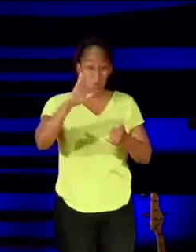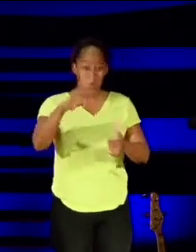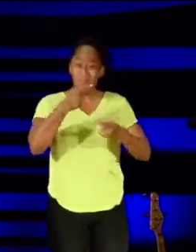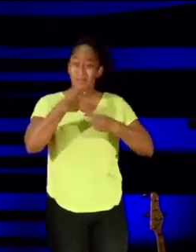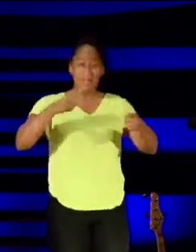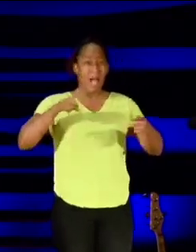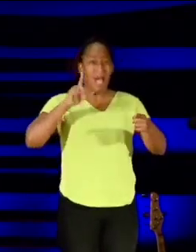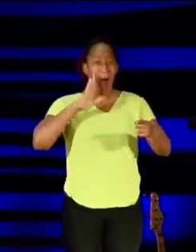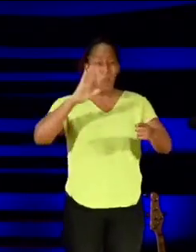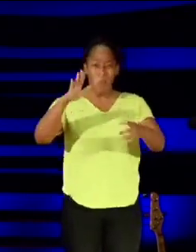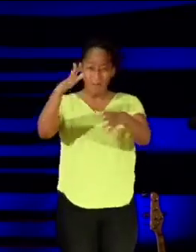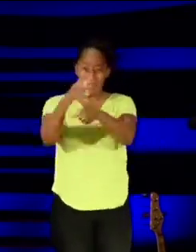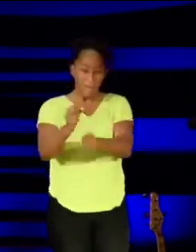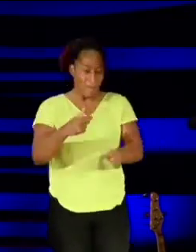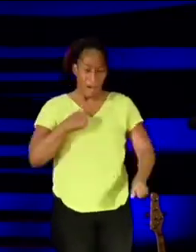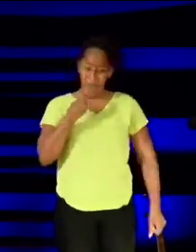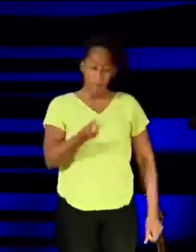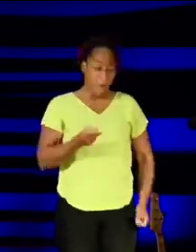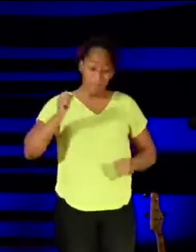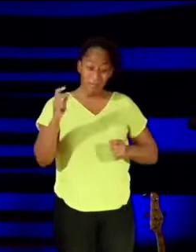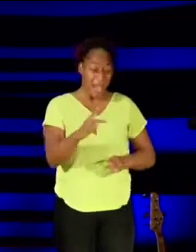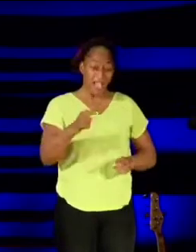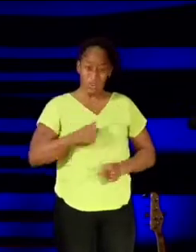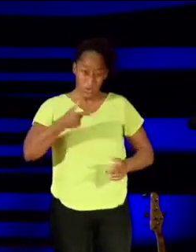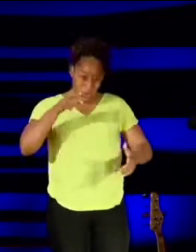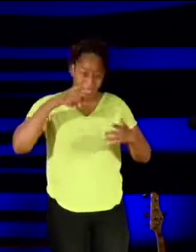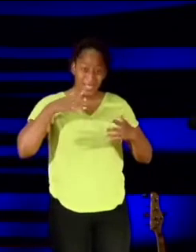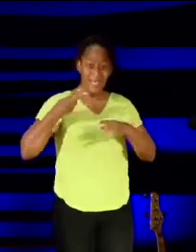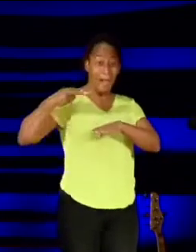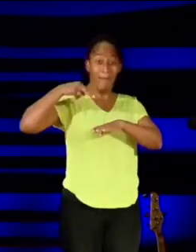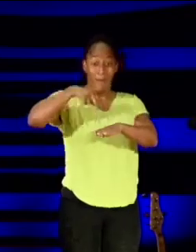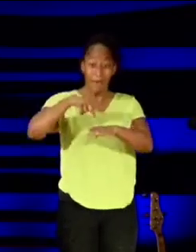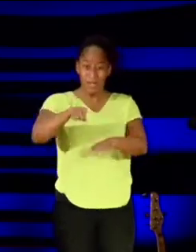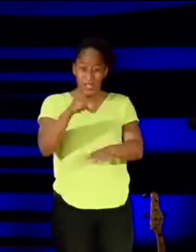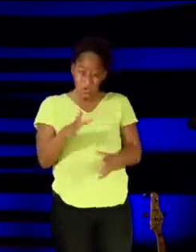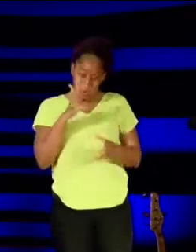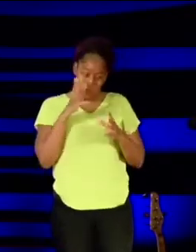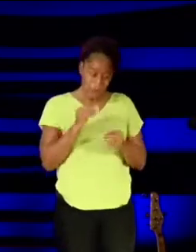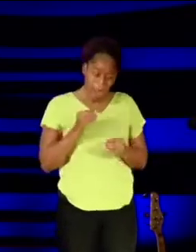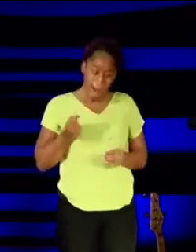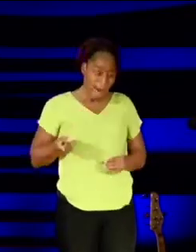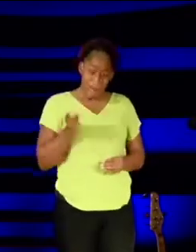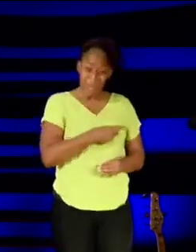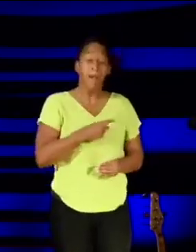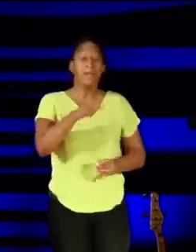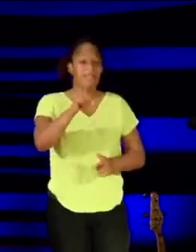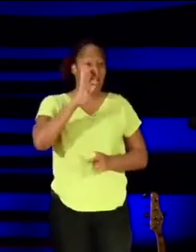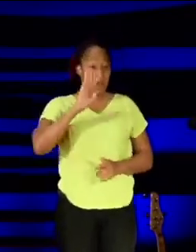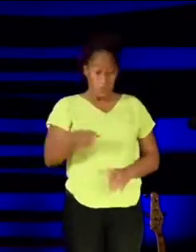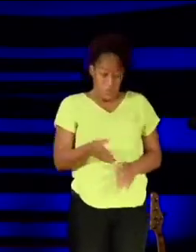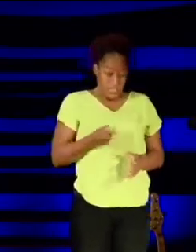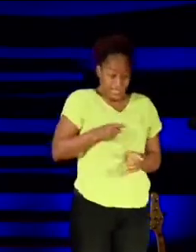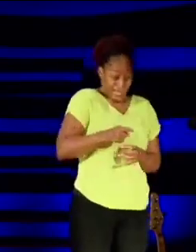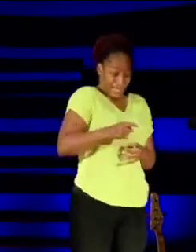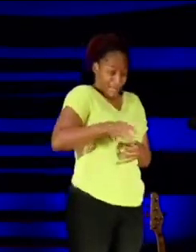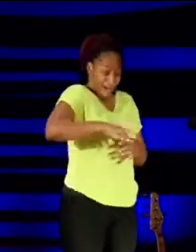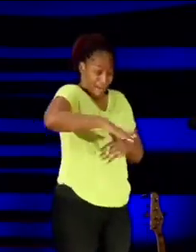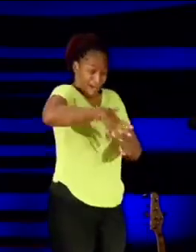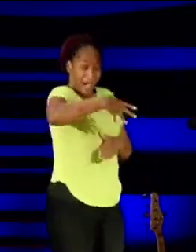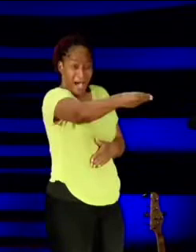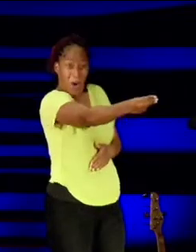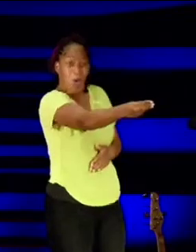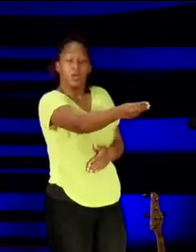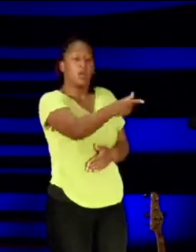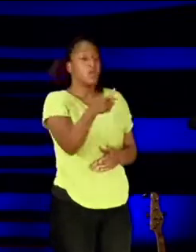And as you step up and as you shut them up, I speak from experience, they're going to step right out of your life and you